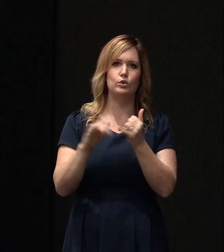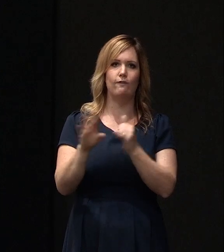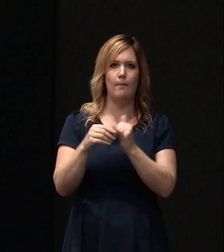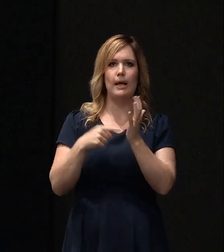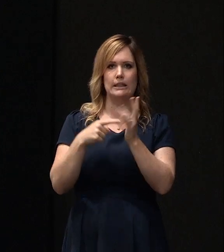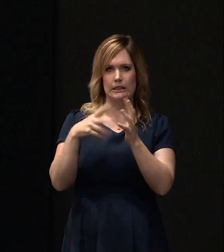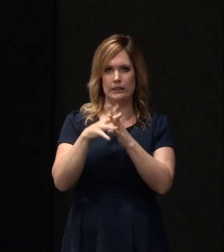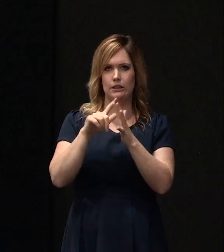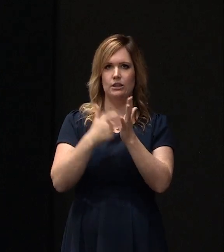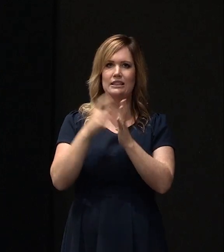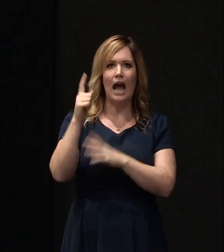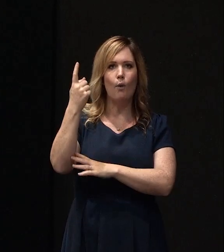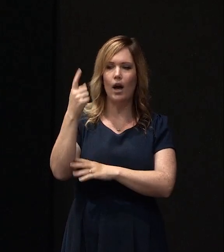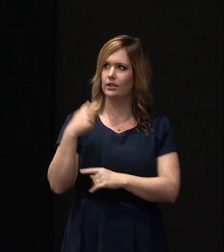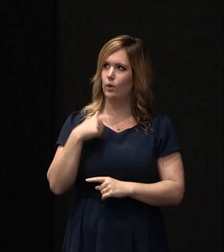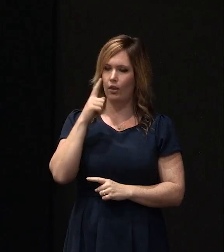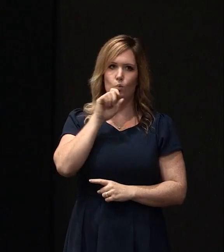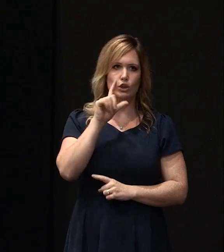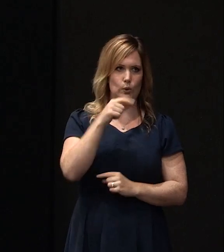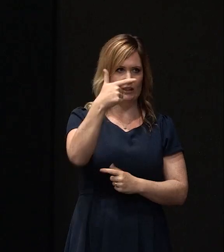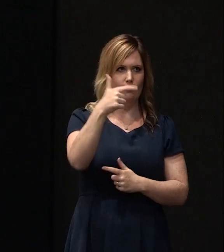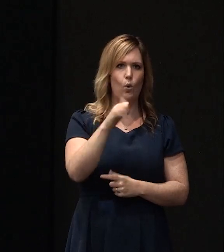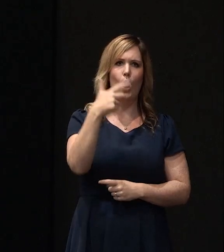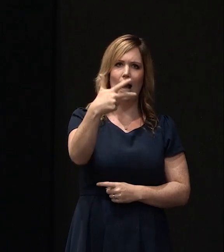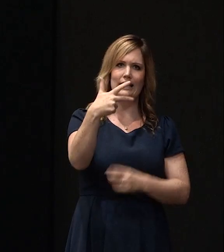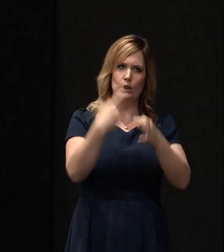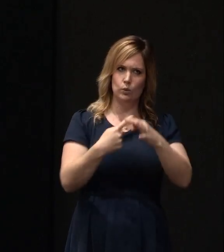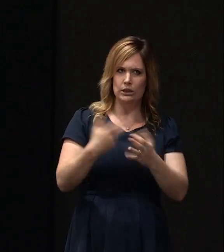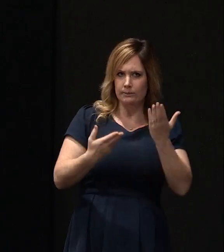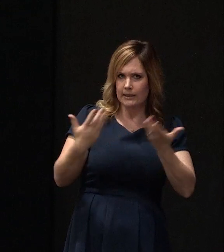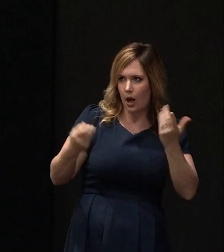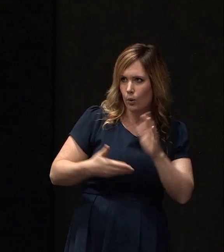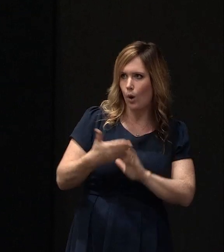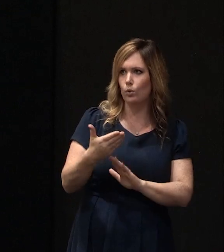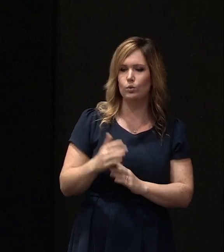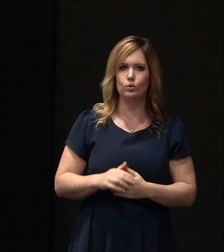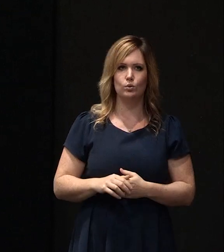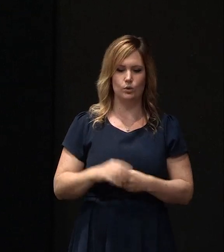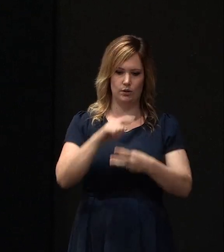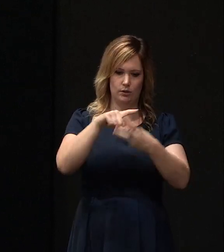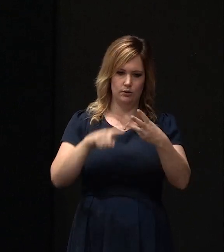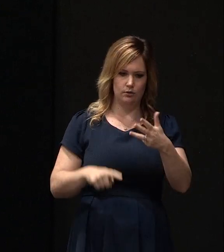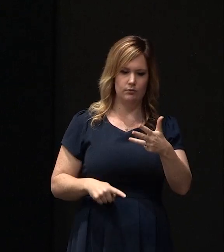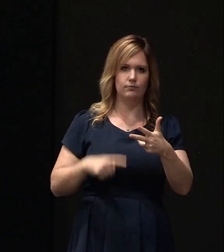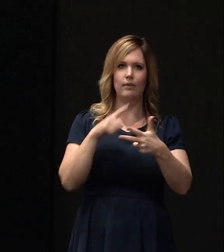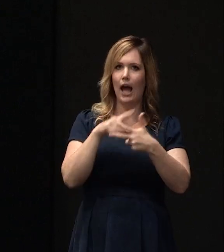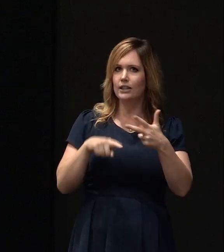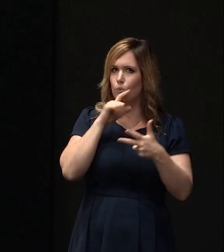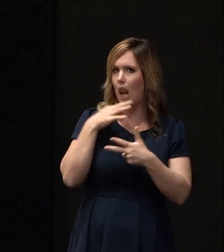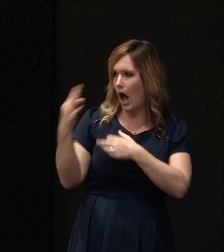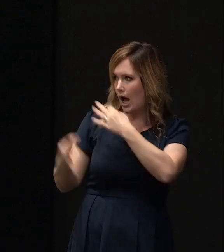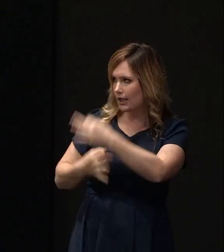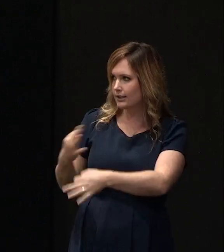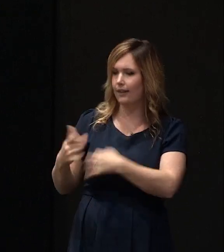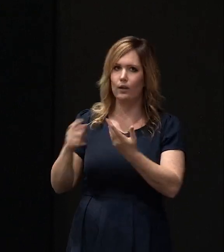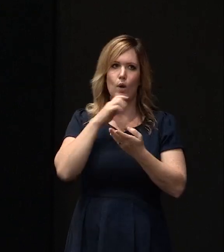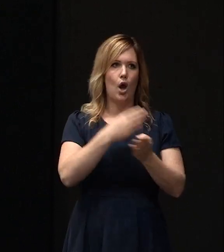was going to do my seven or eight questions depending on how the mood goes, and then we're going to open up